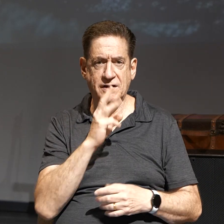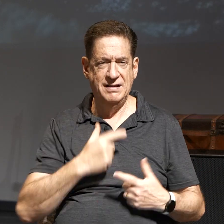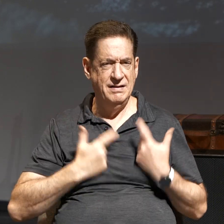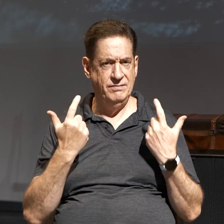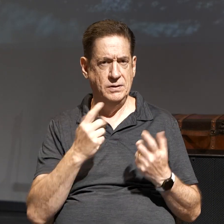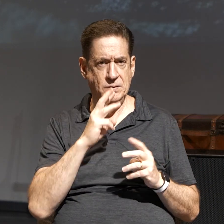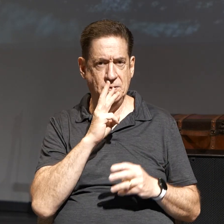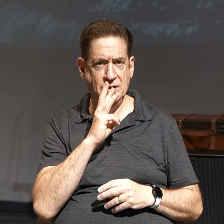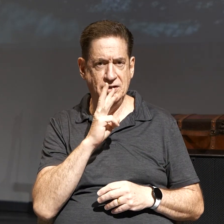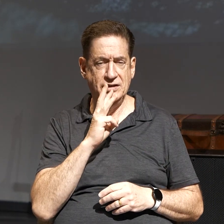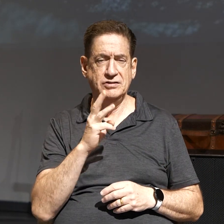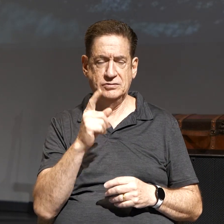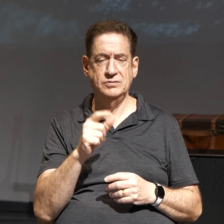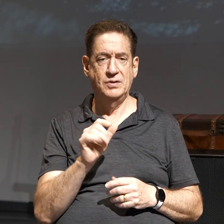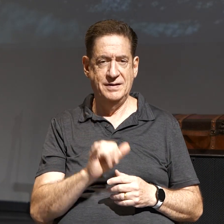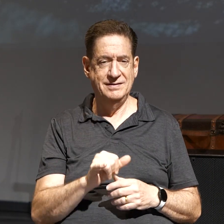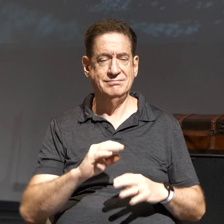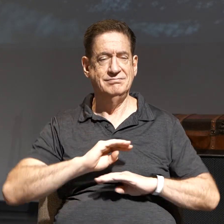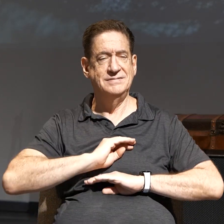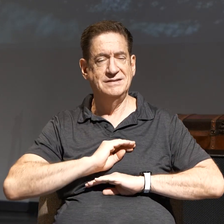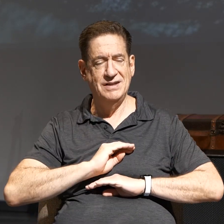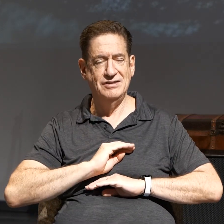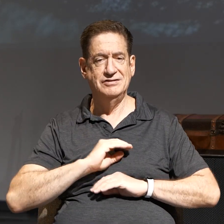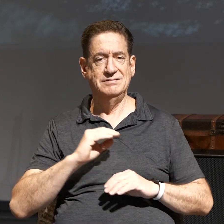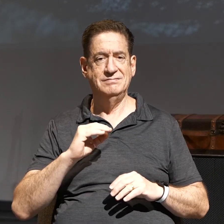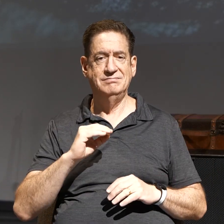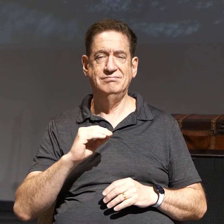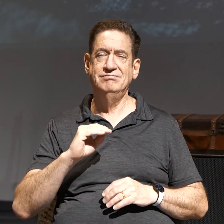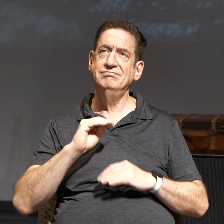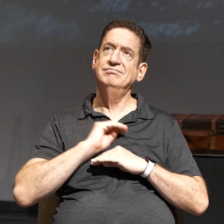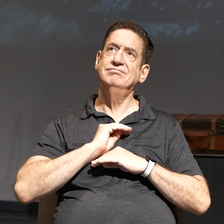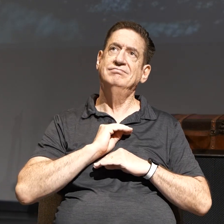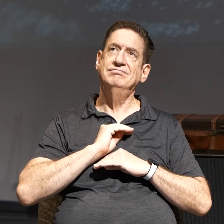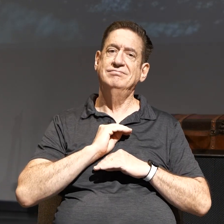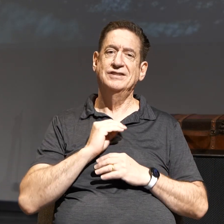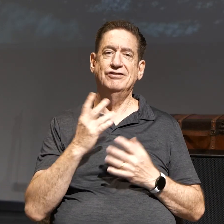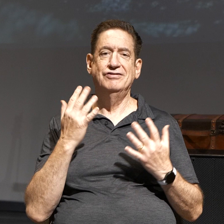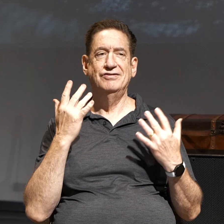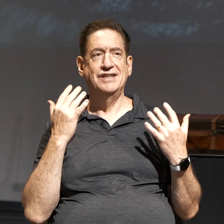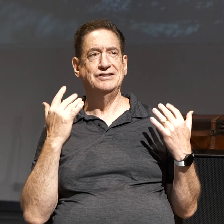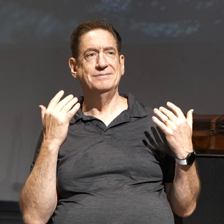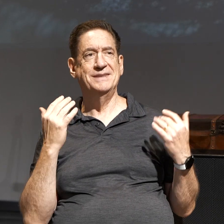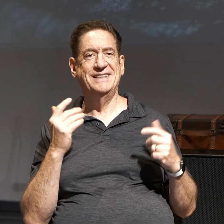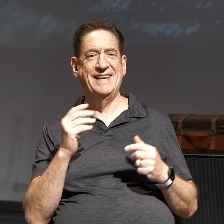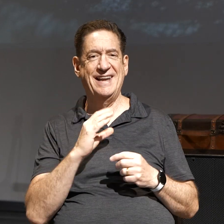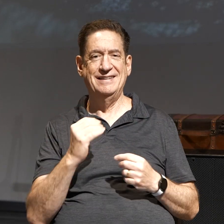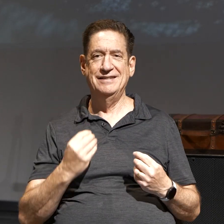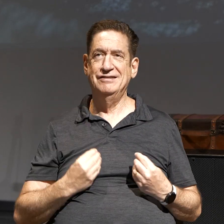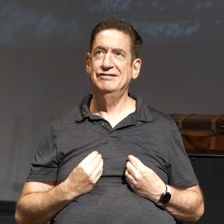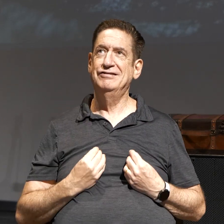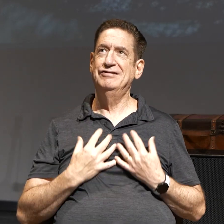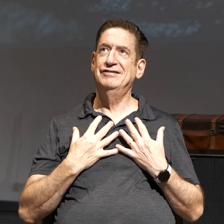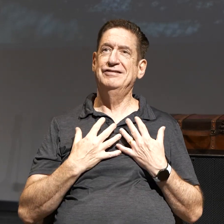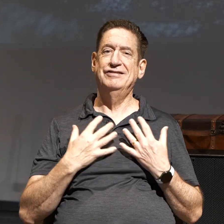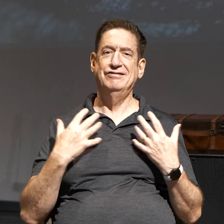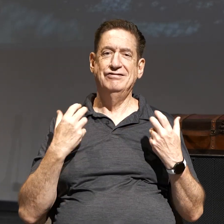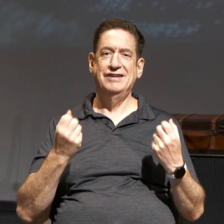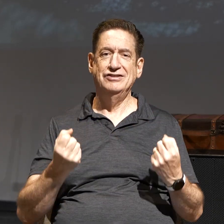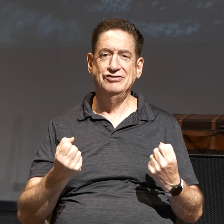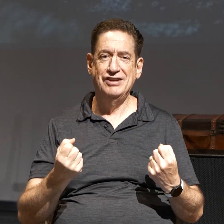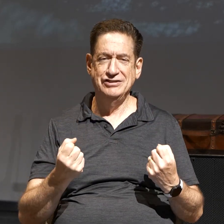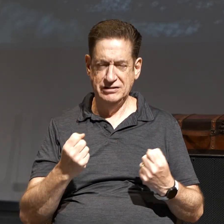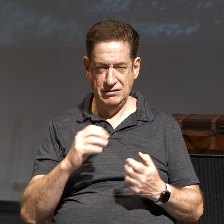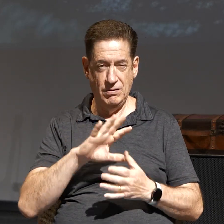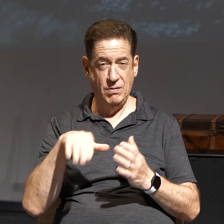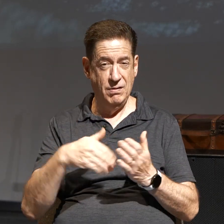water, it's just…you're thinking of satisfaction and contentment and refreshment and restoration and all of that. This is what He's